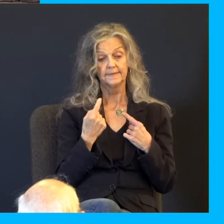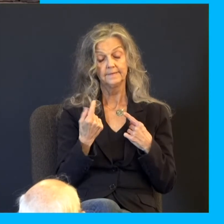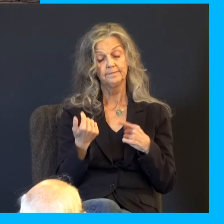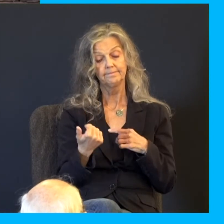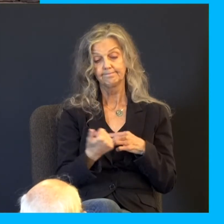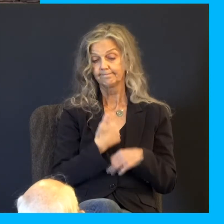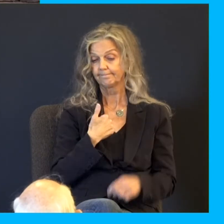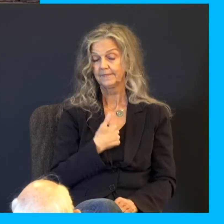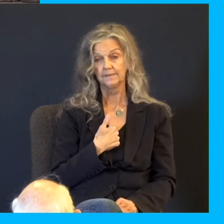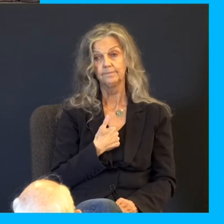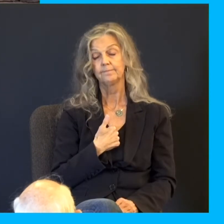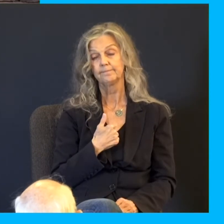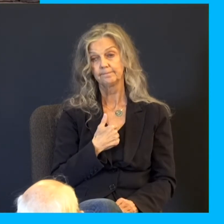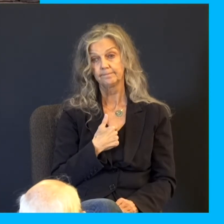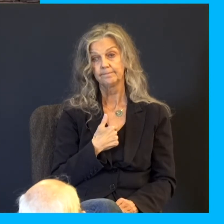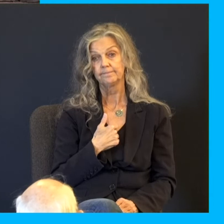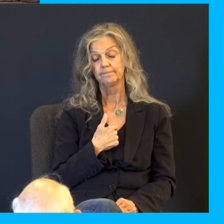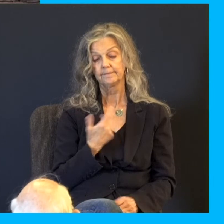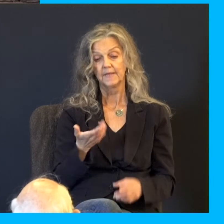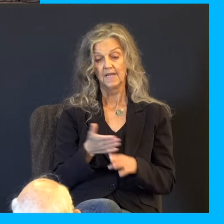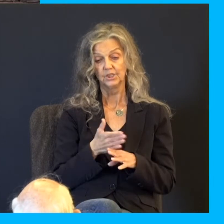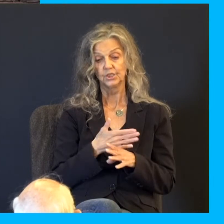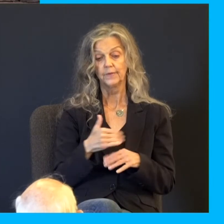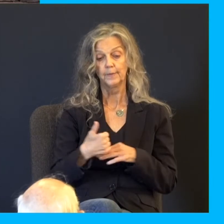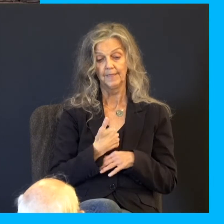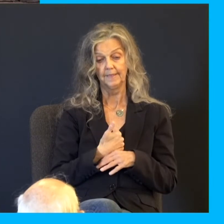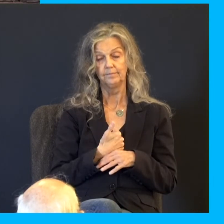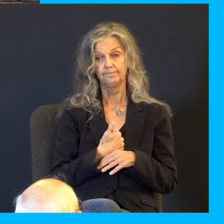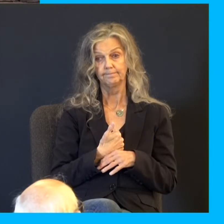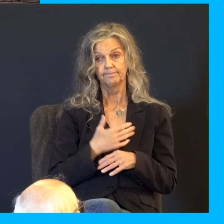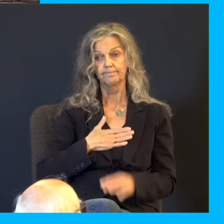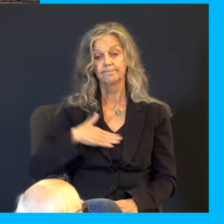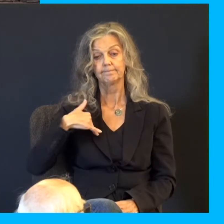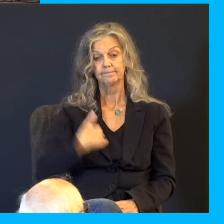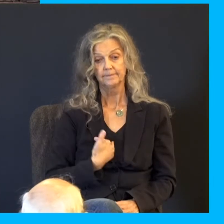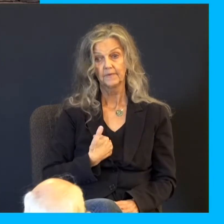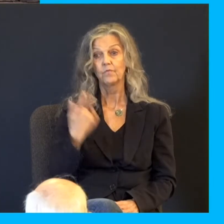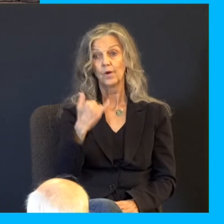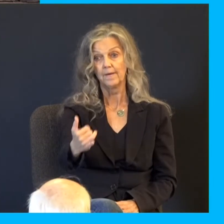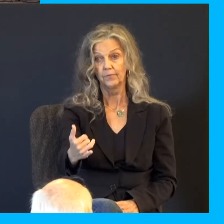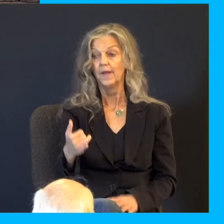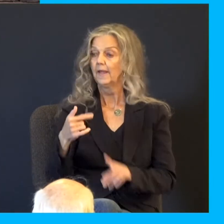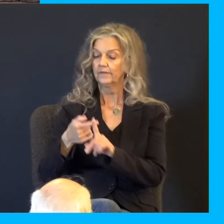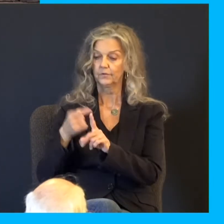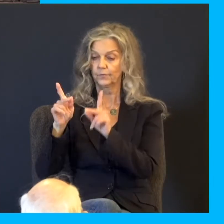I will bear that sin. I shall bear the blame to my father forever. This from the mouth of the one who said, Hey,